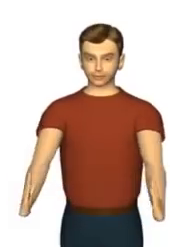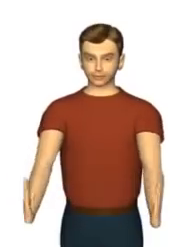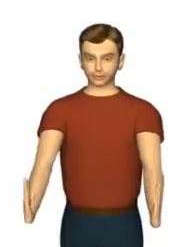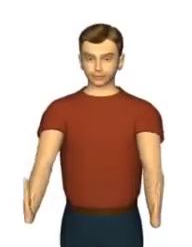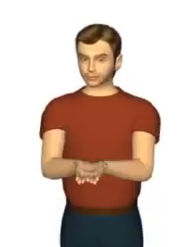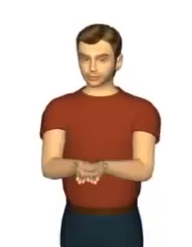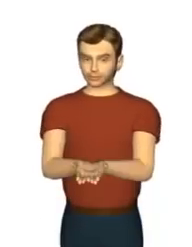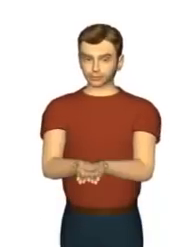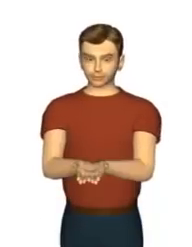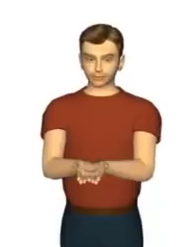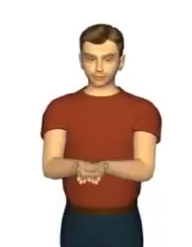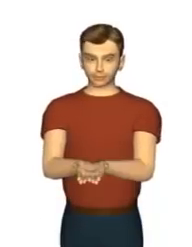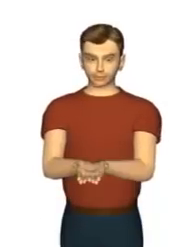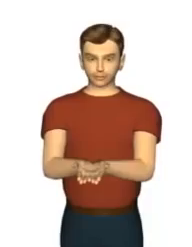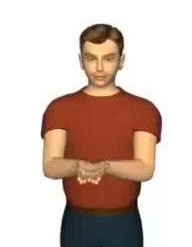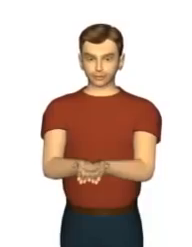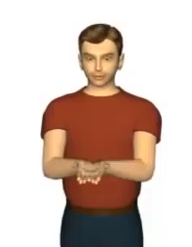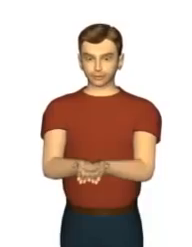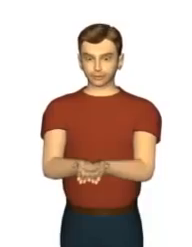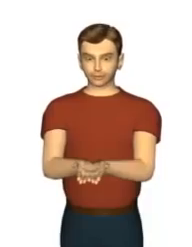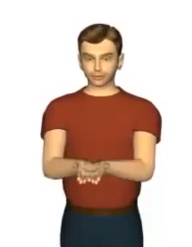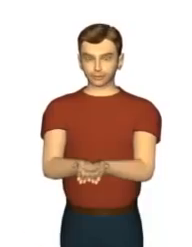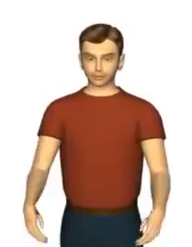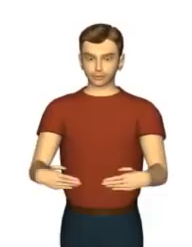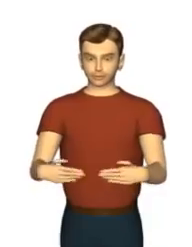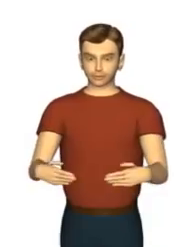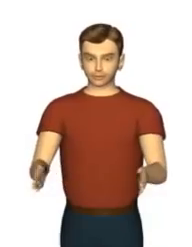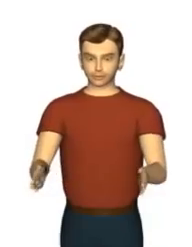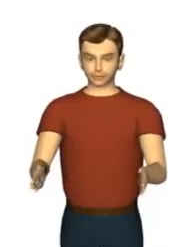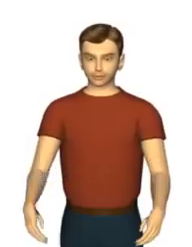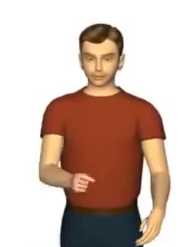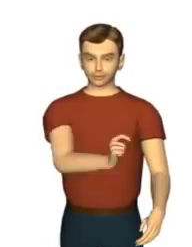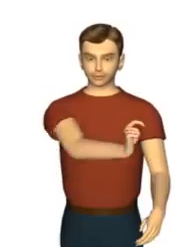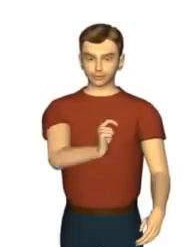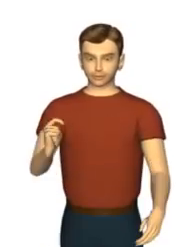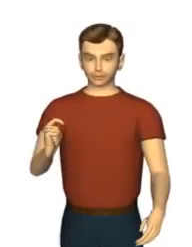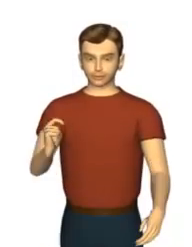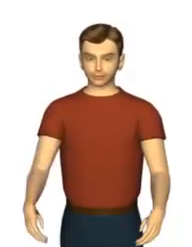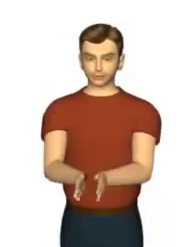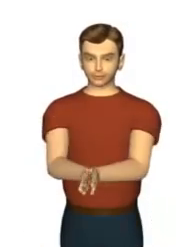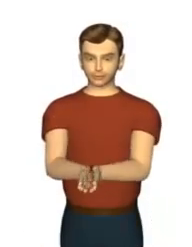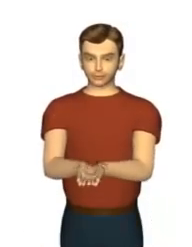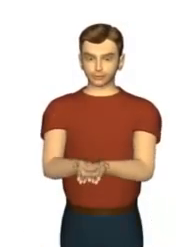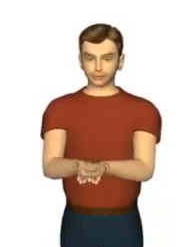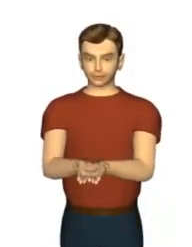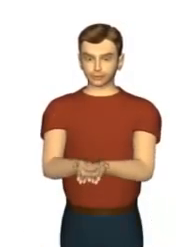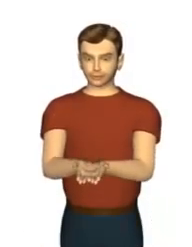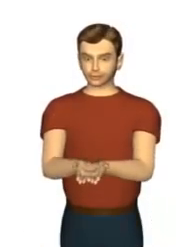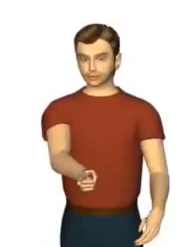open the book open the book I